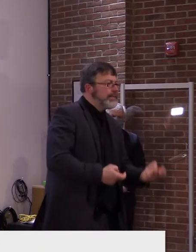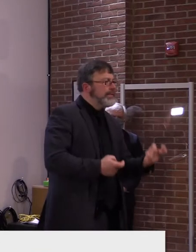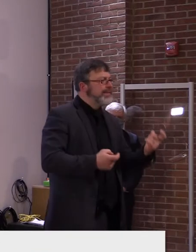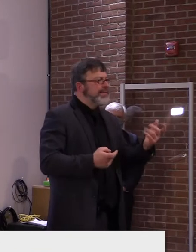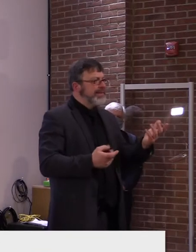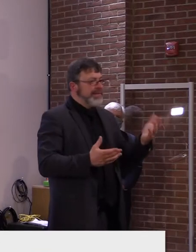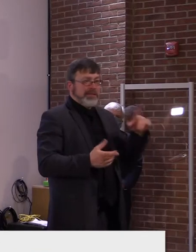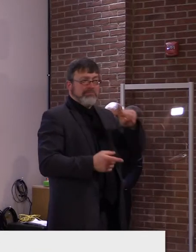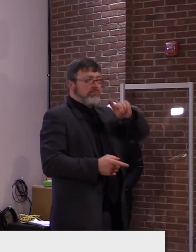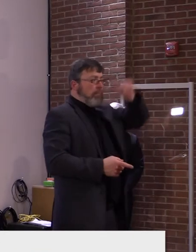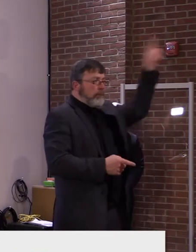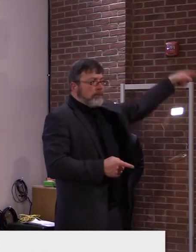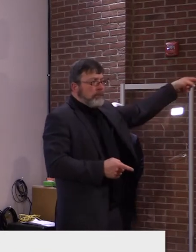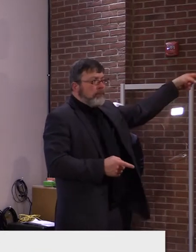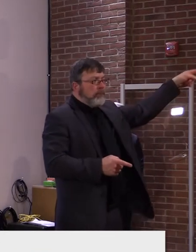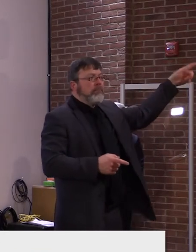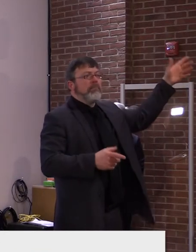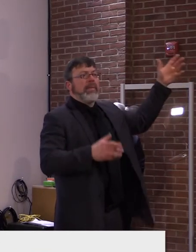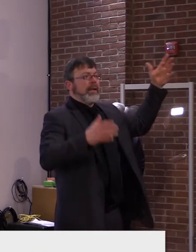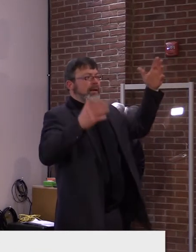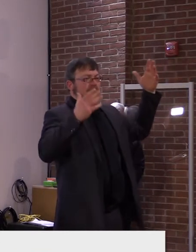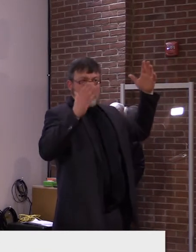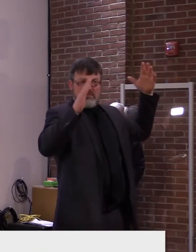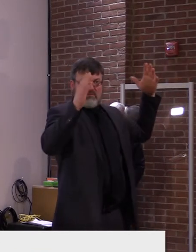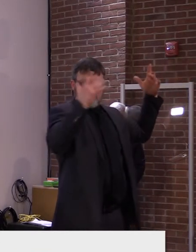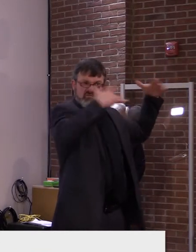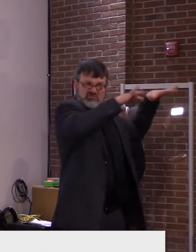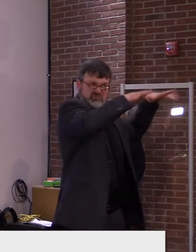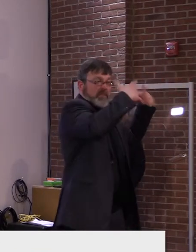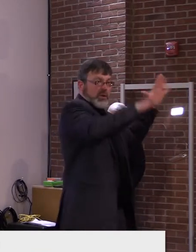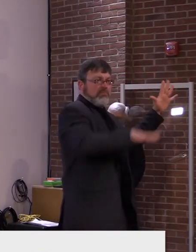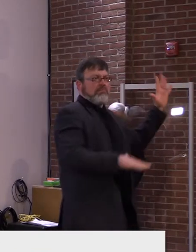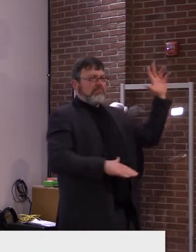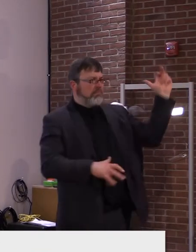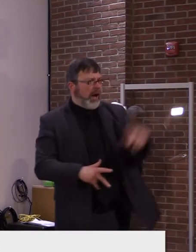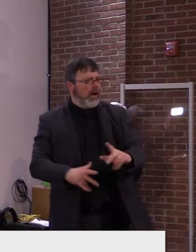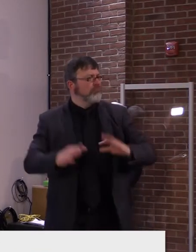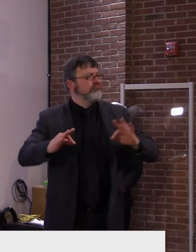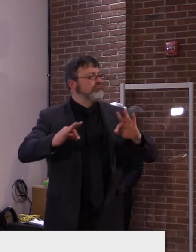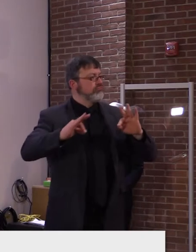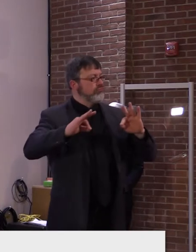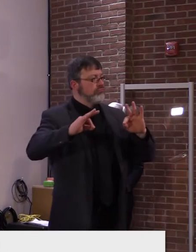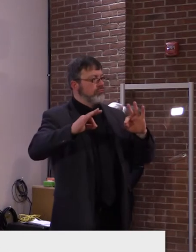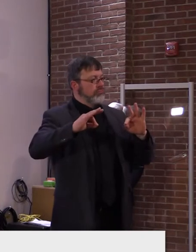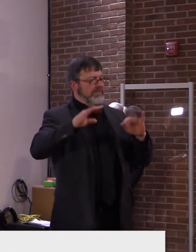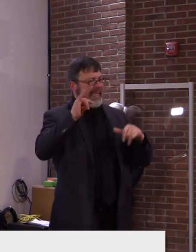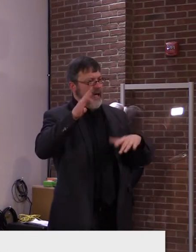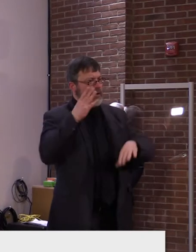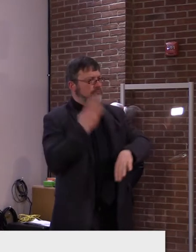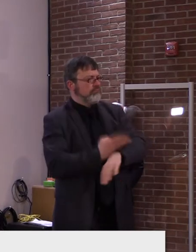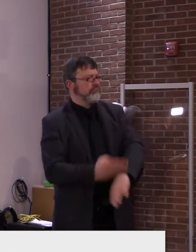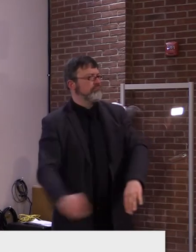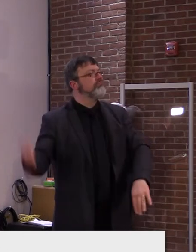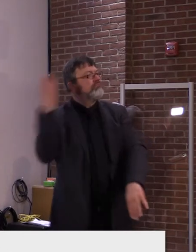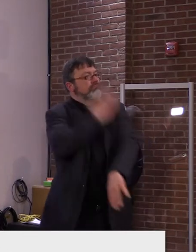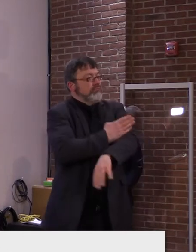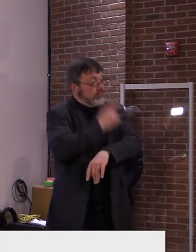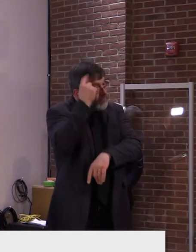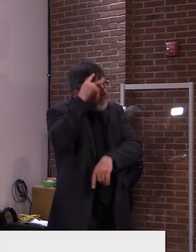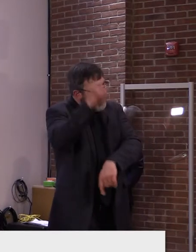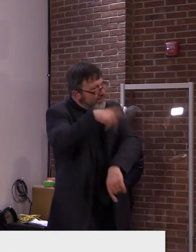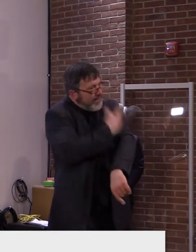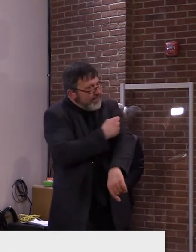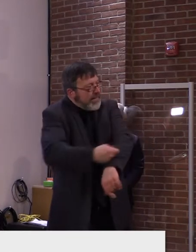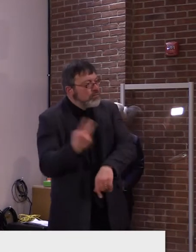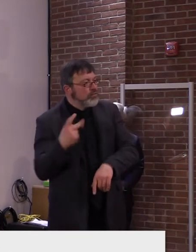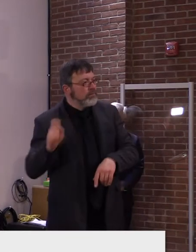without quarantining. Um, so this is, uh, uh, big improvement in a, in a, we're going to have to see how this works. We're